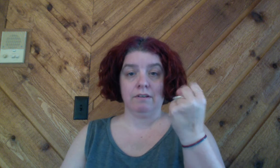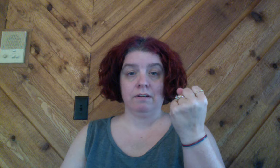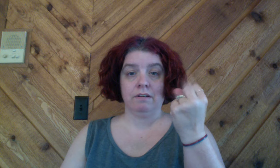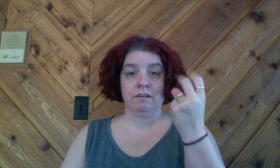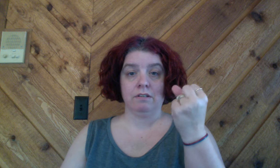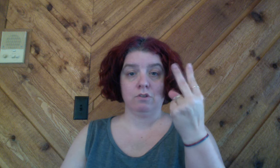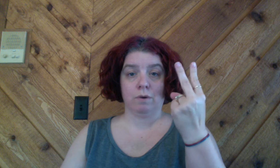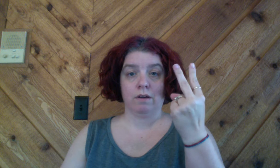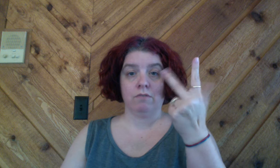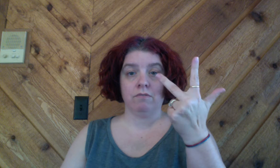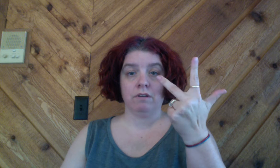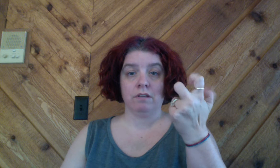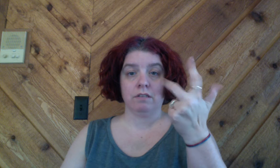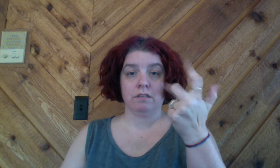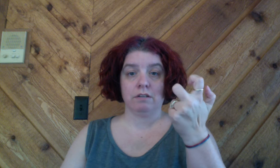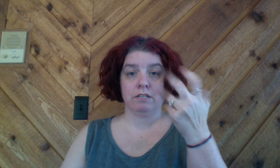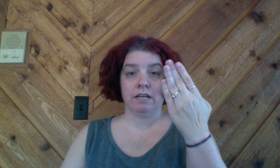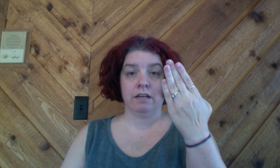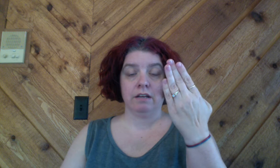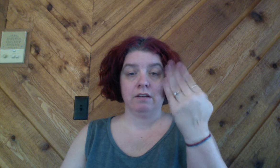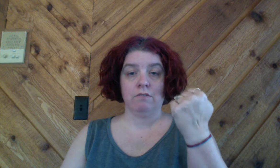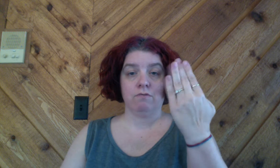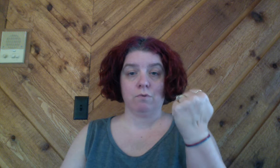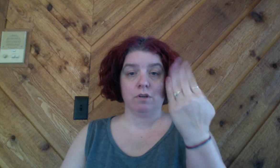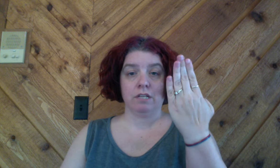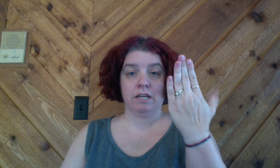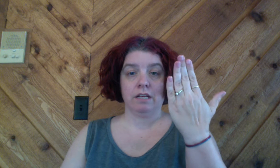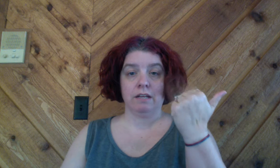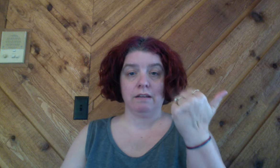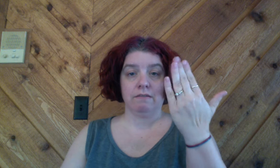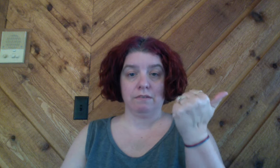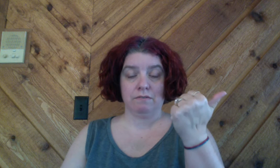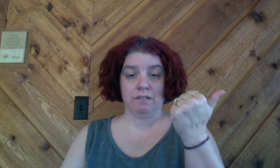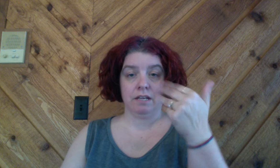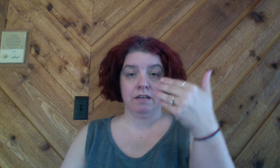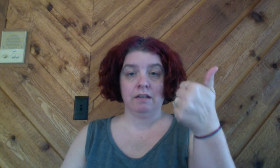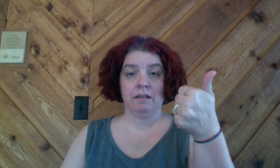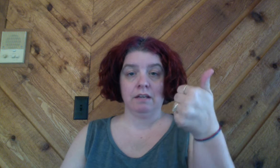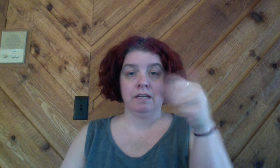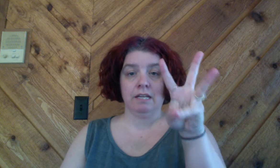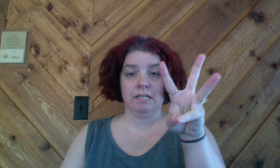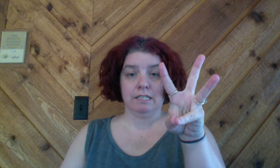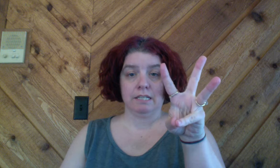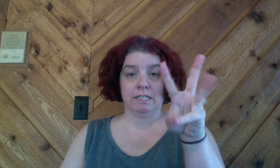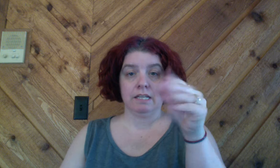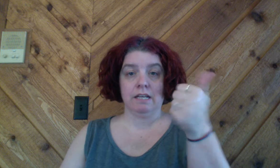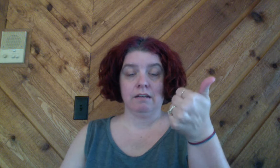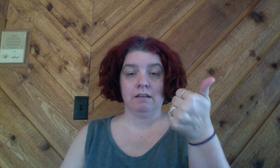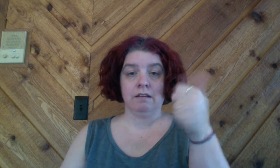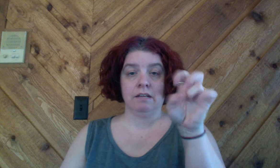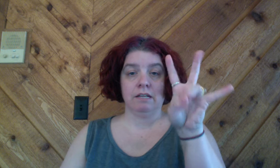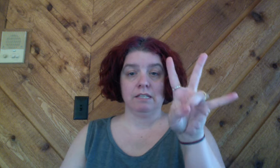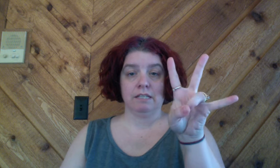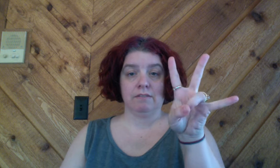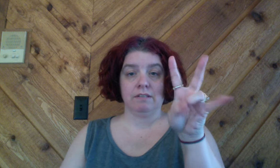12 13 14 15 16 17